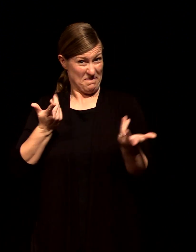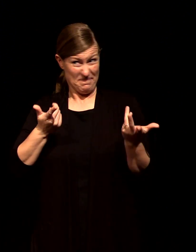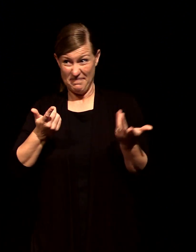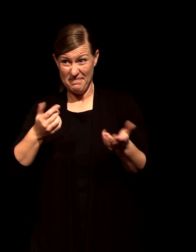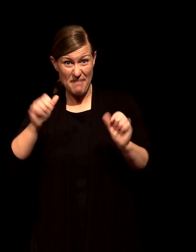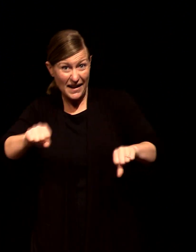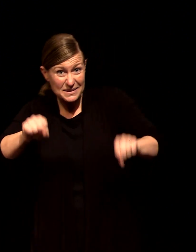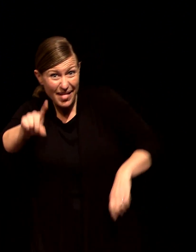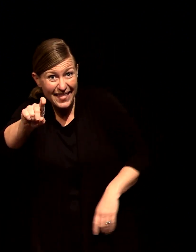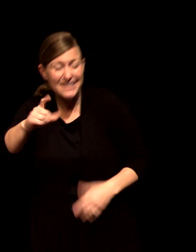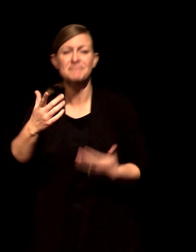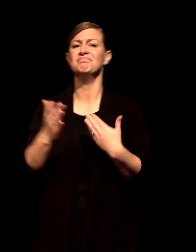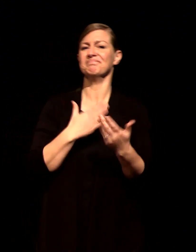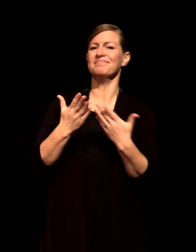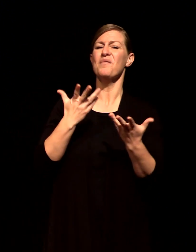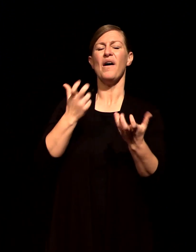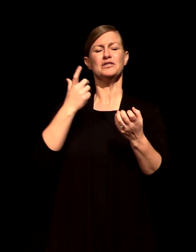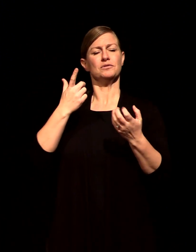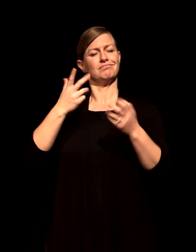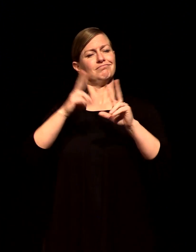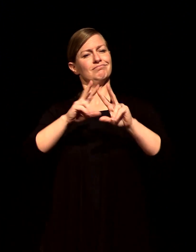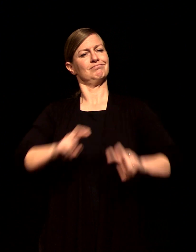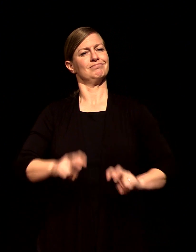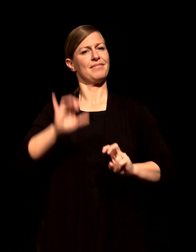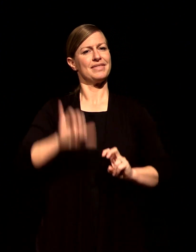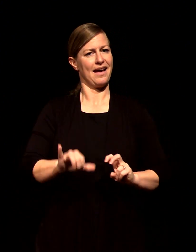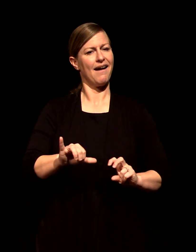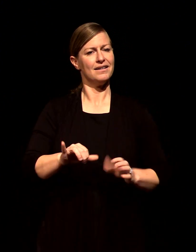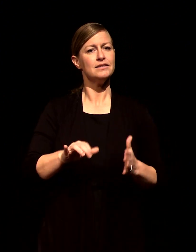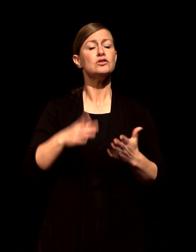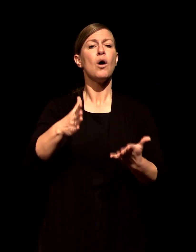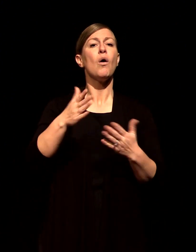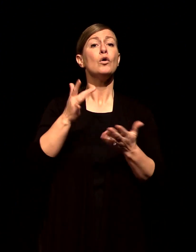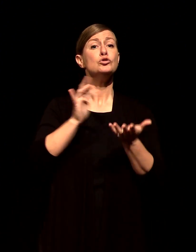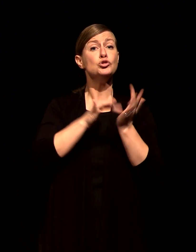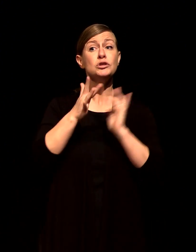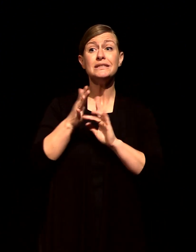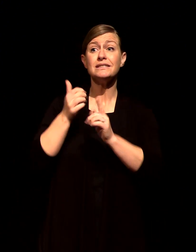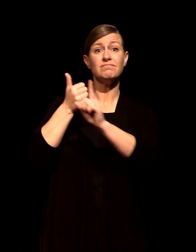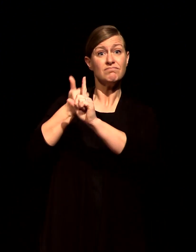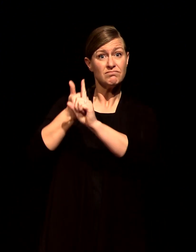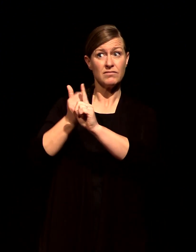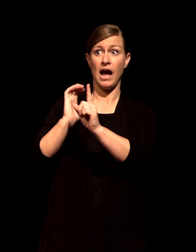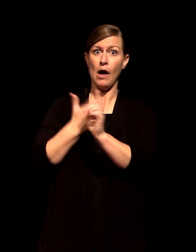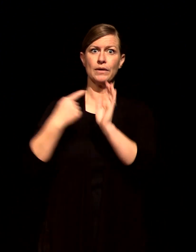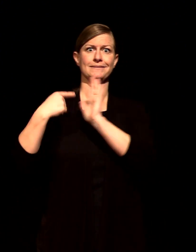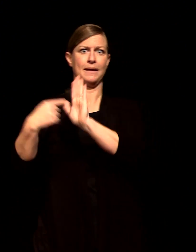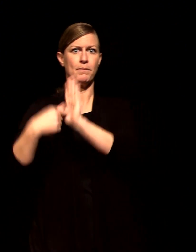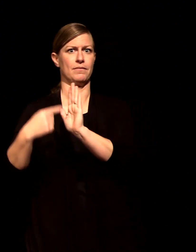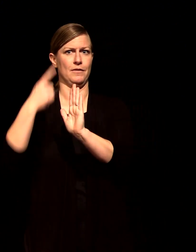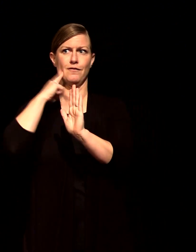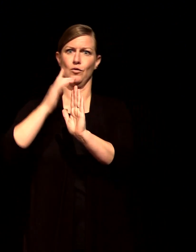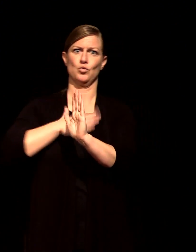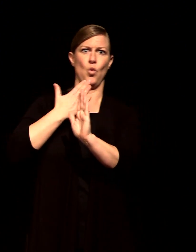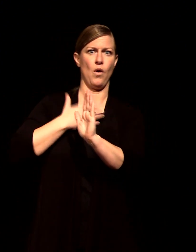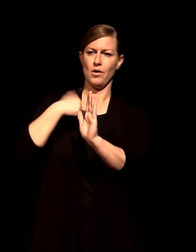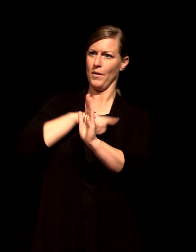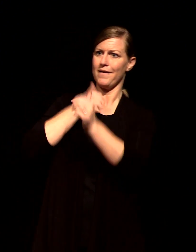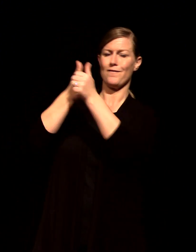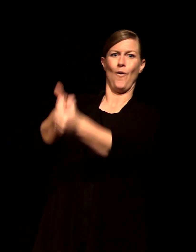the way in joy that he's the most joyful person ever so if you would just for a second I want you to get a picture